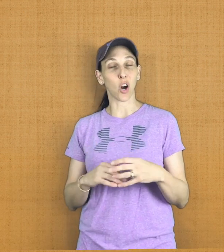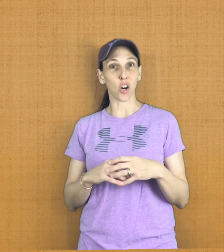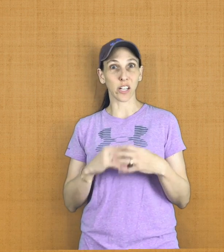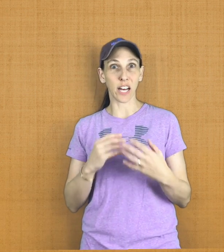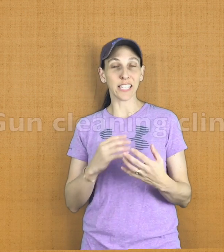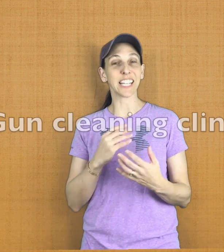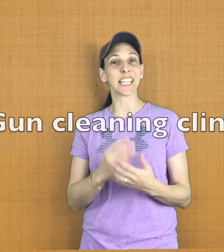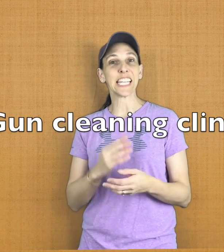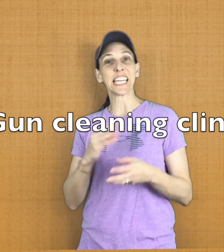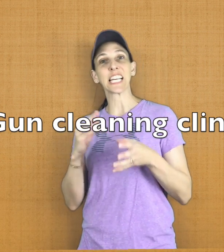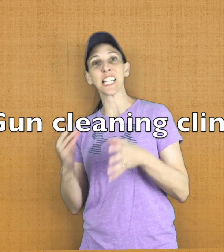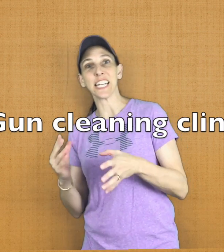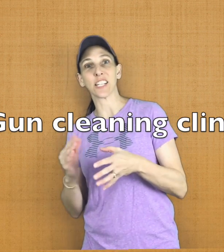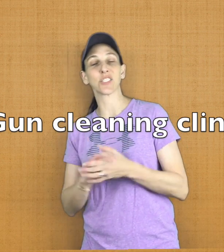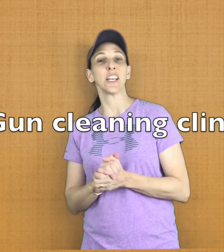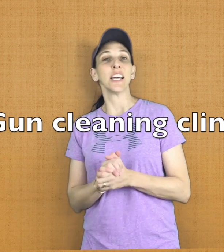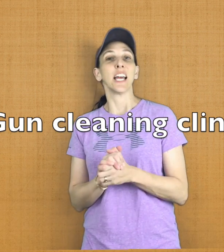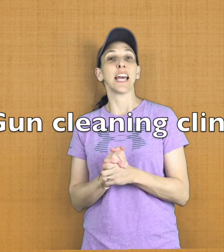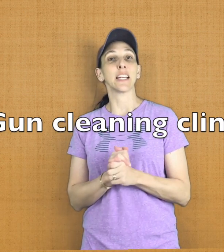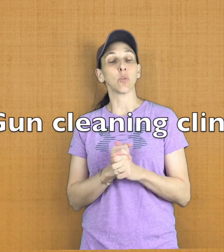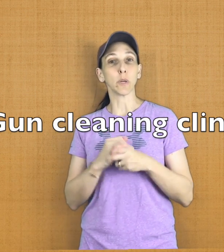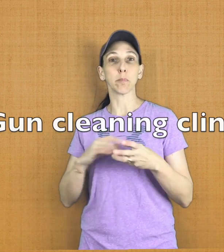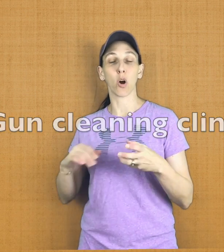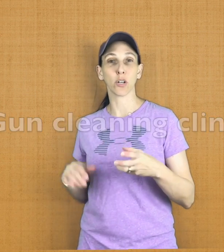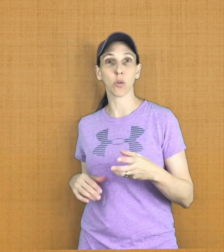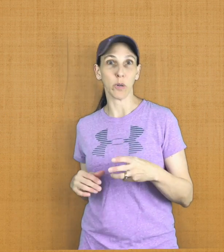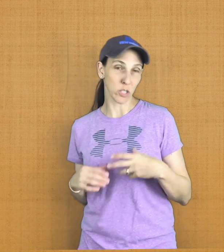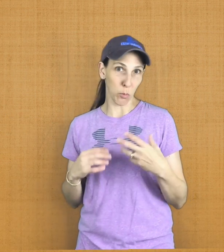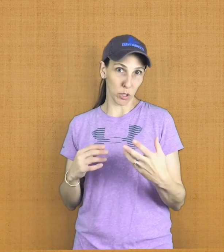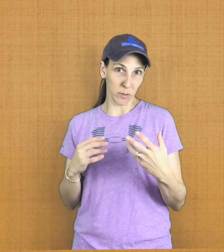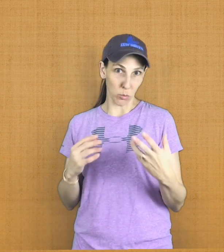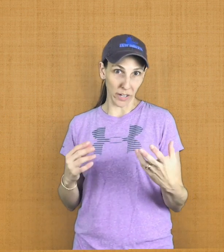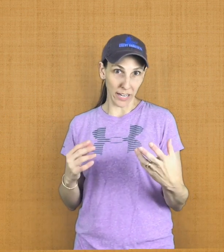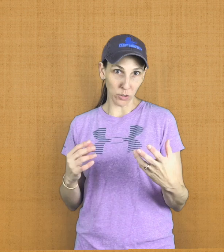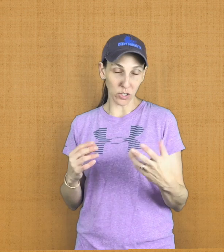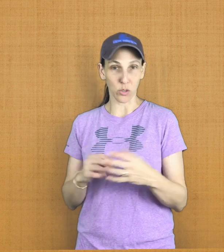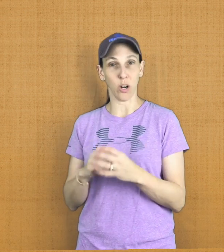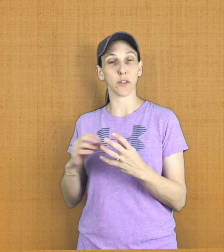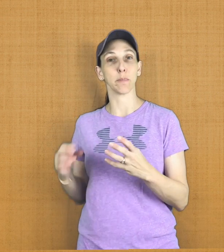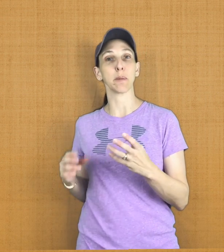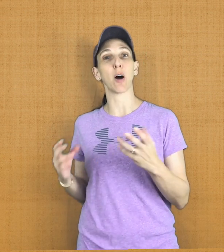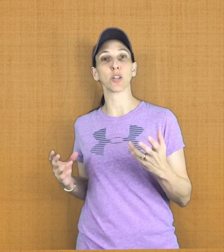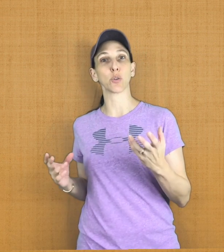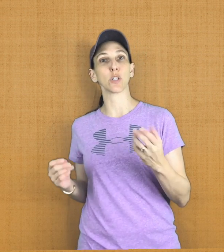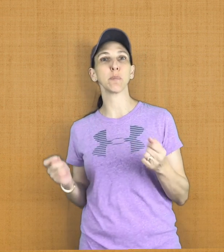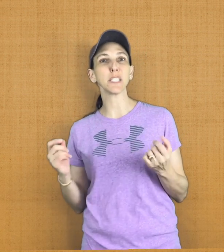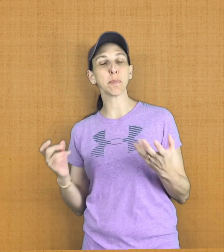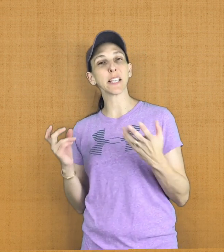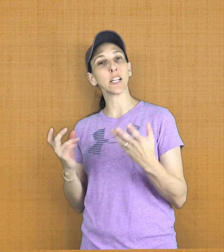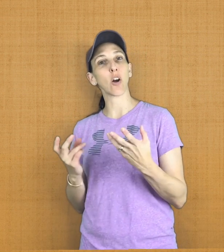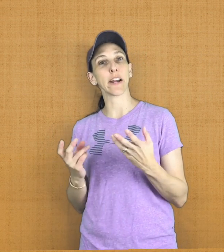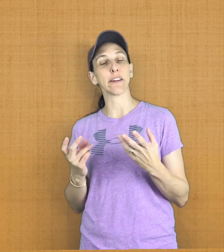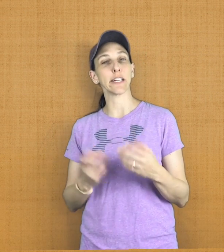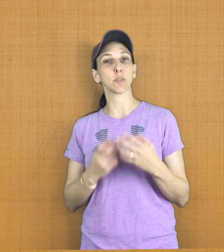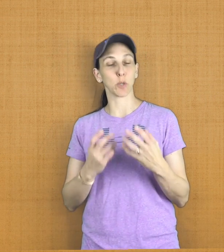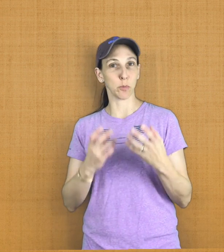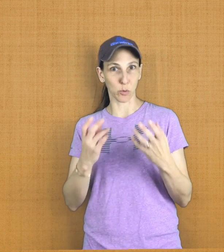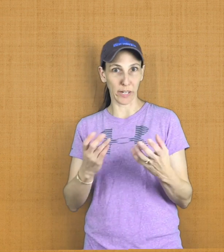our gun cleaning clinics and we partner with sportsman's warehouses or other big-box stores but typically in our area it's sportsman's